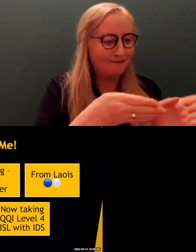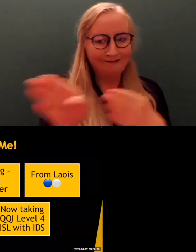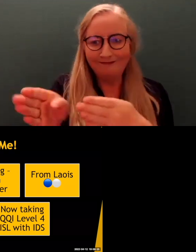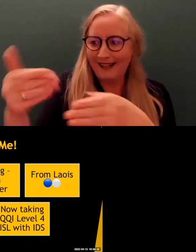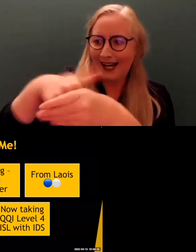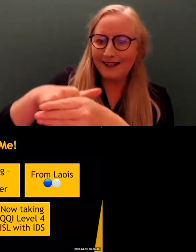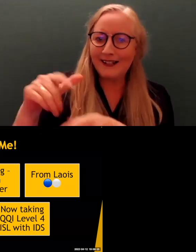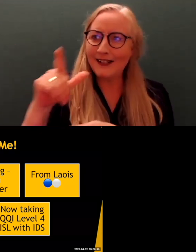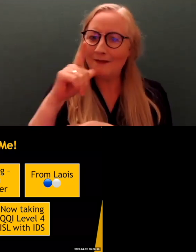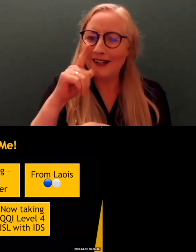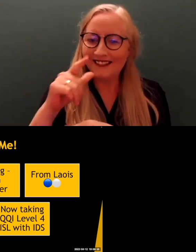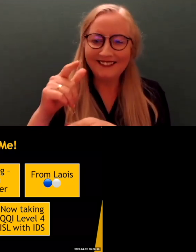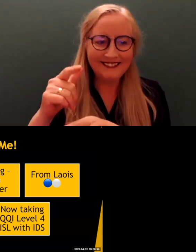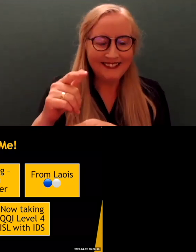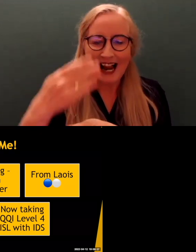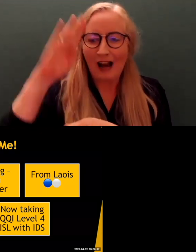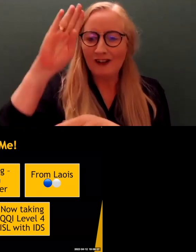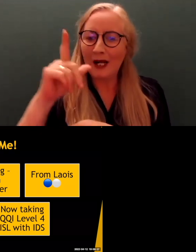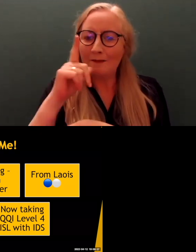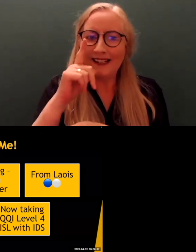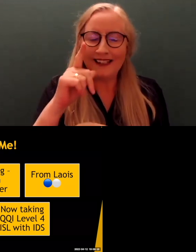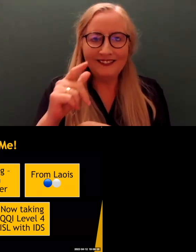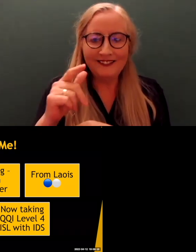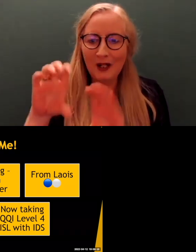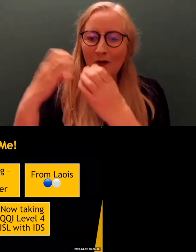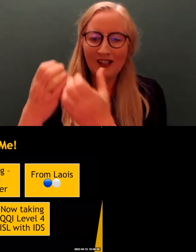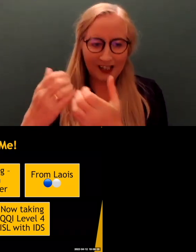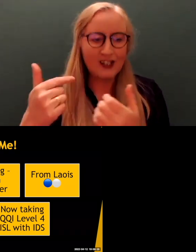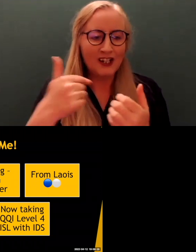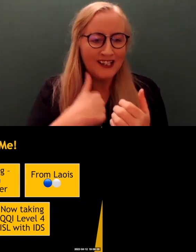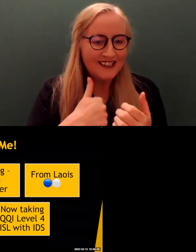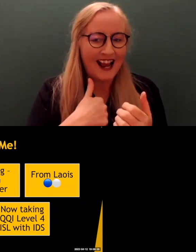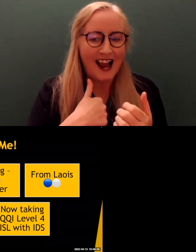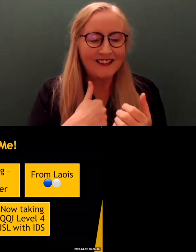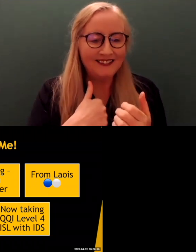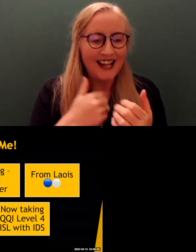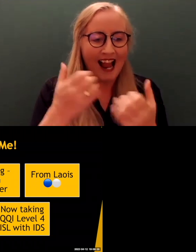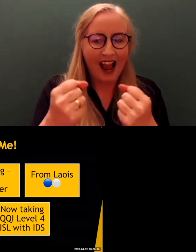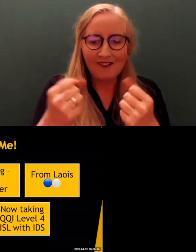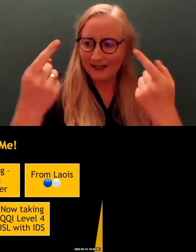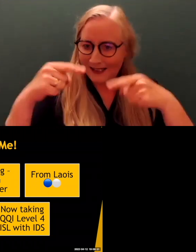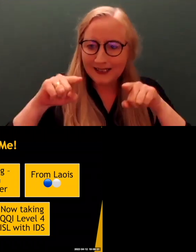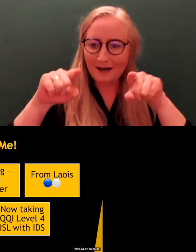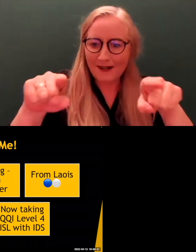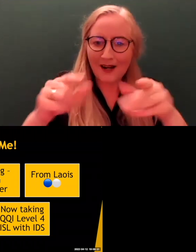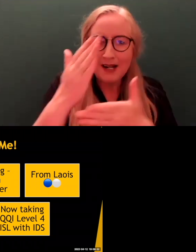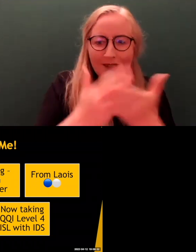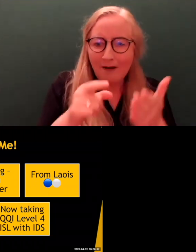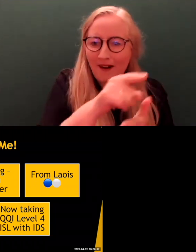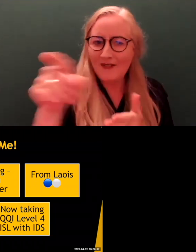can probably tell I was very, sort of, found a similarity there with some parts of the deaf community, and some